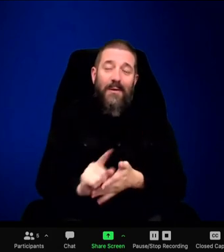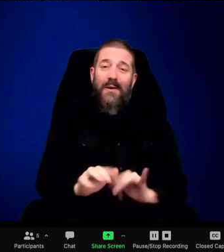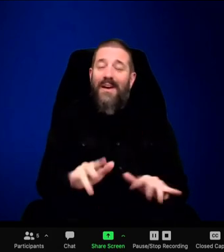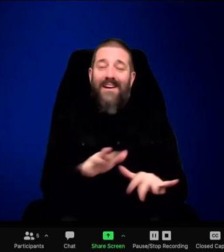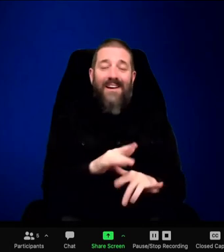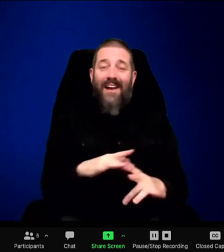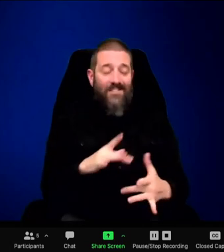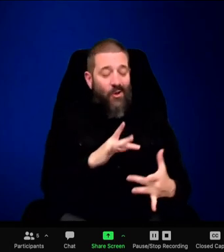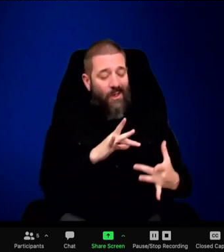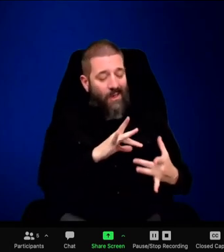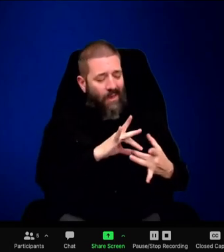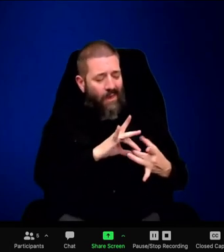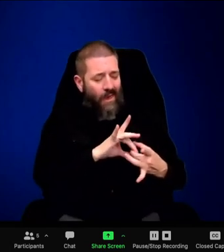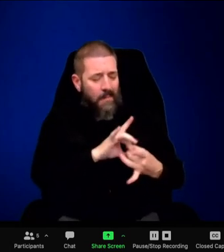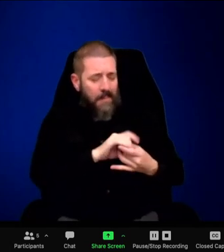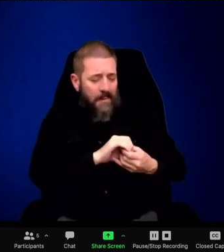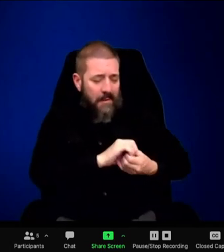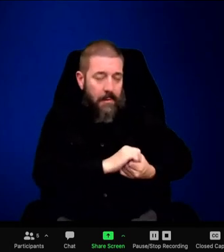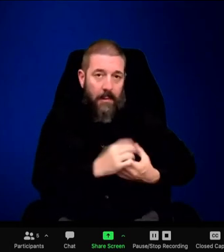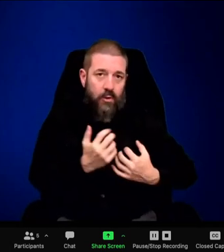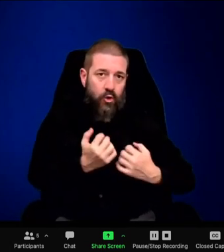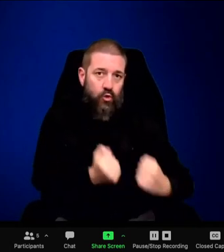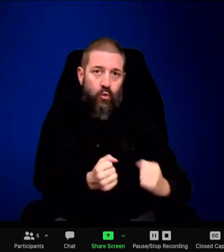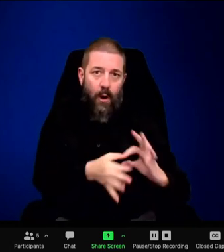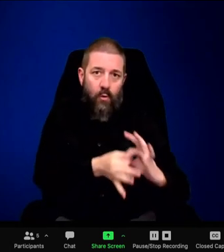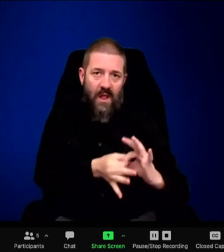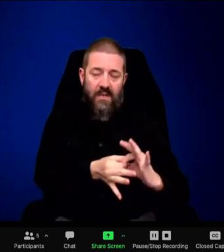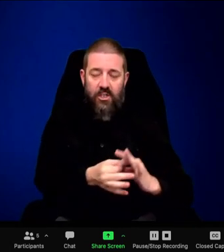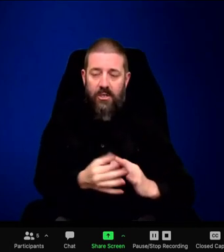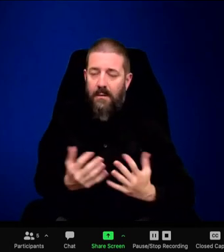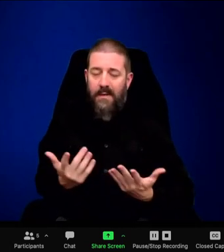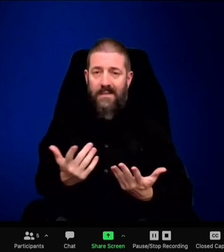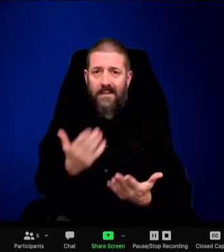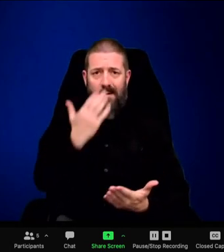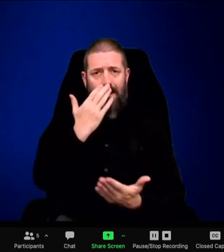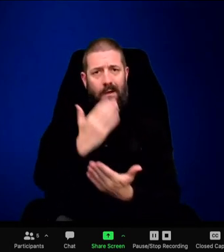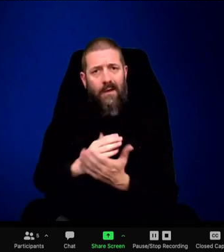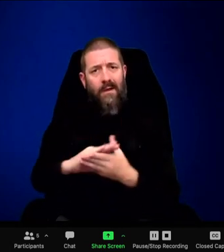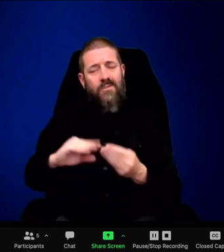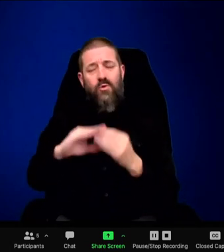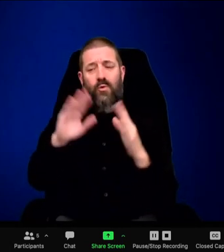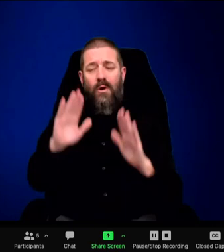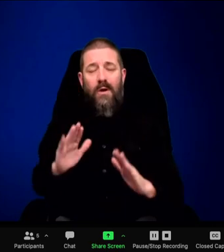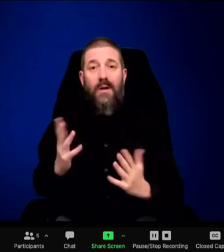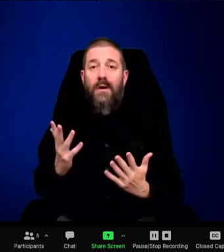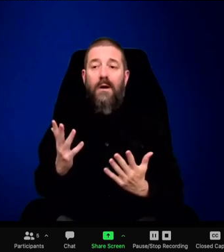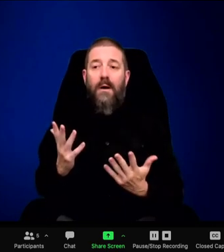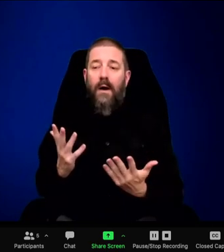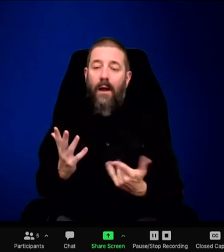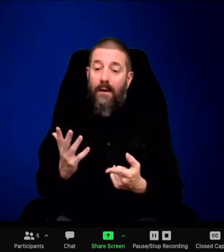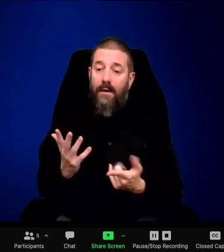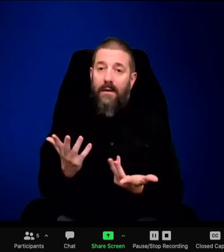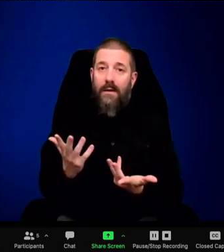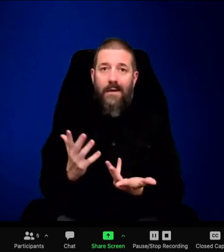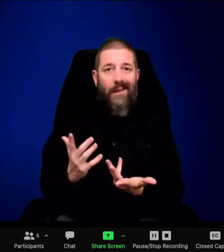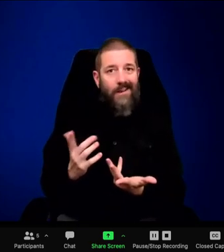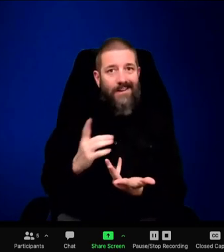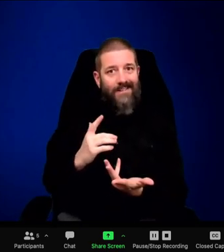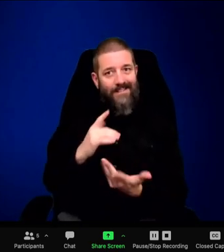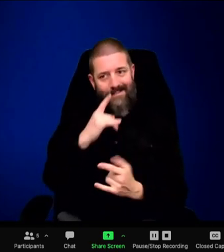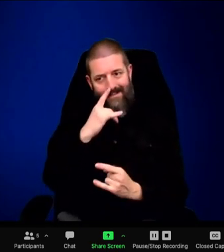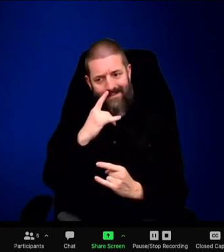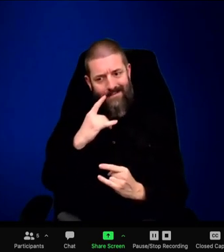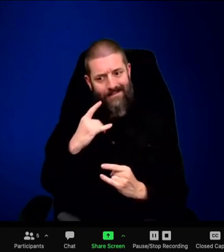So, all those skills really were helpful to us. And very quickly what happened was